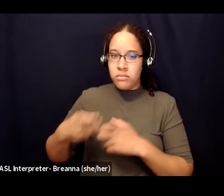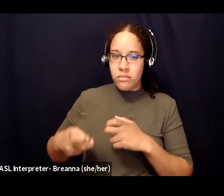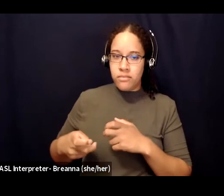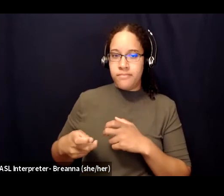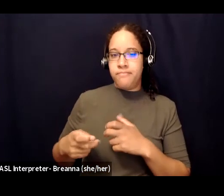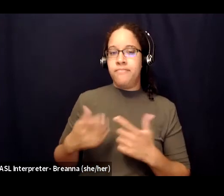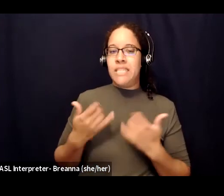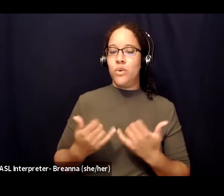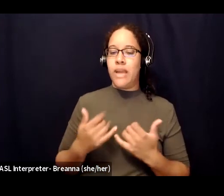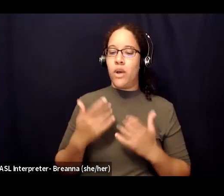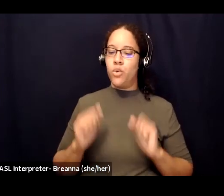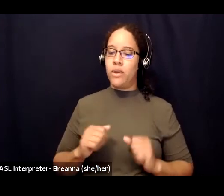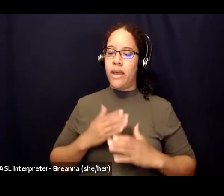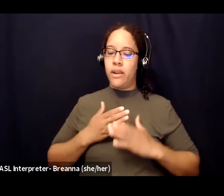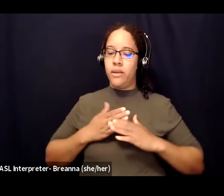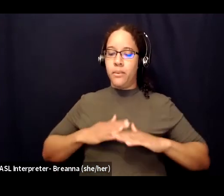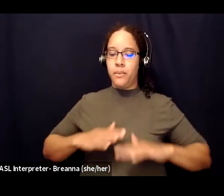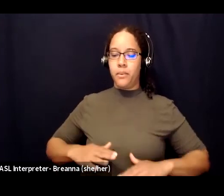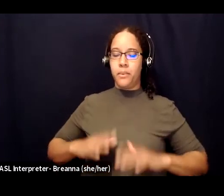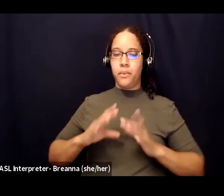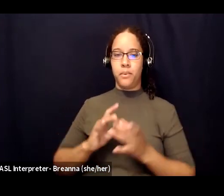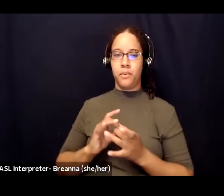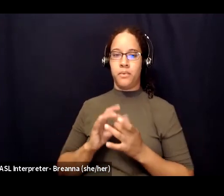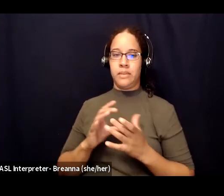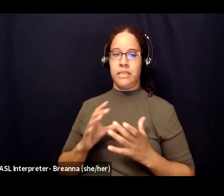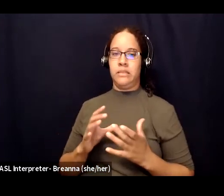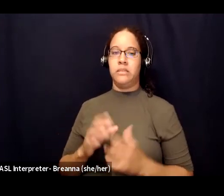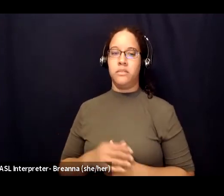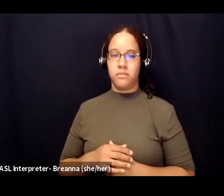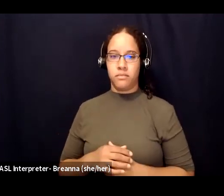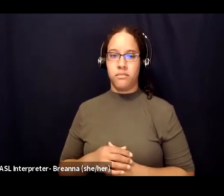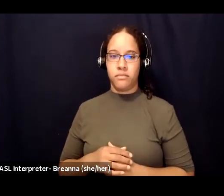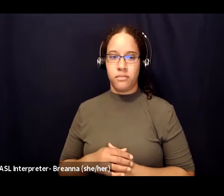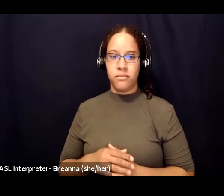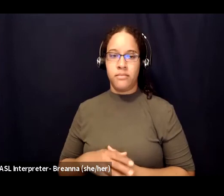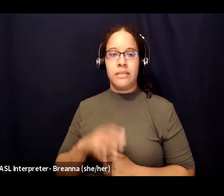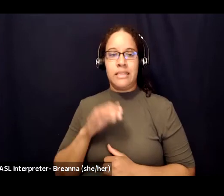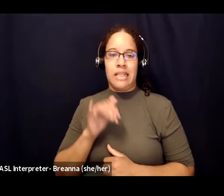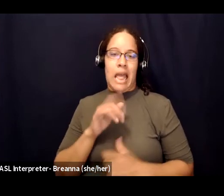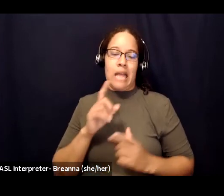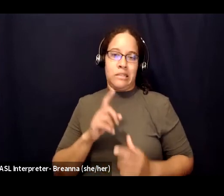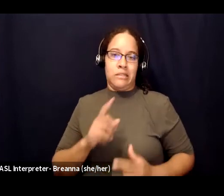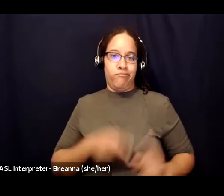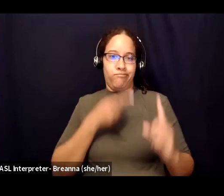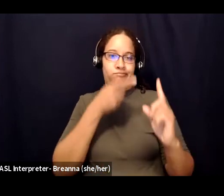this to me is what living is for learning to be with all of it as gently and tenderly as we can